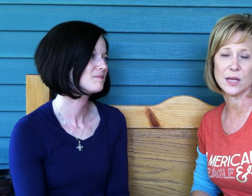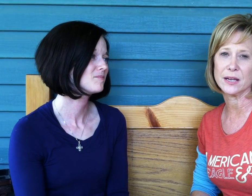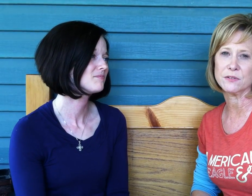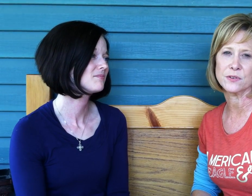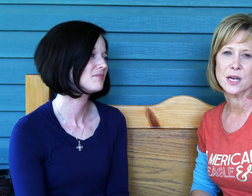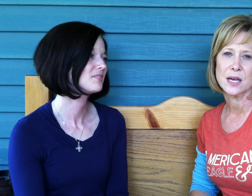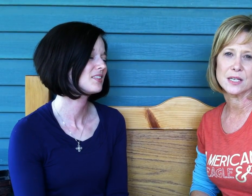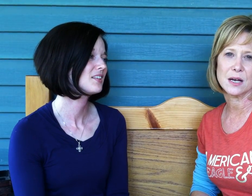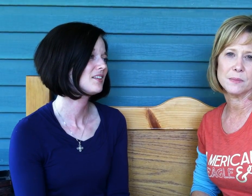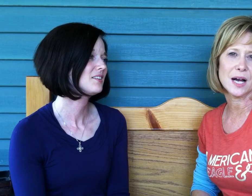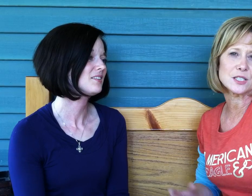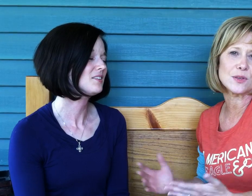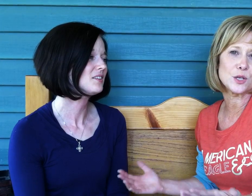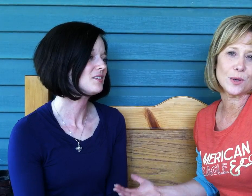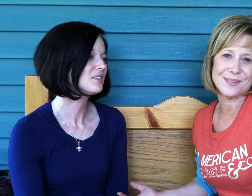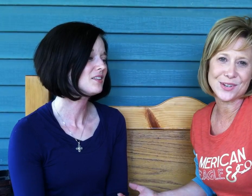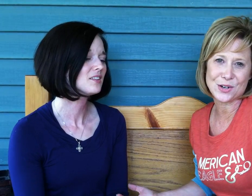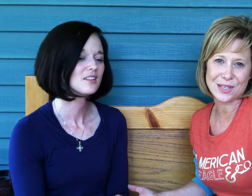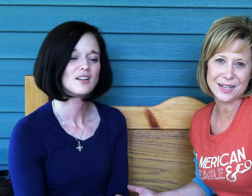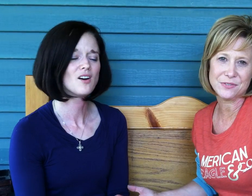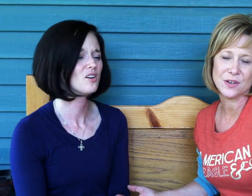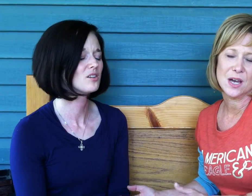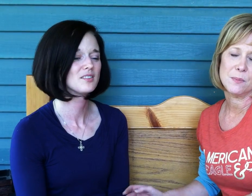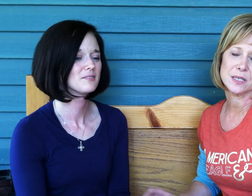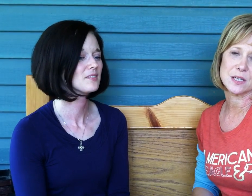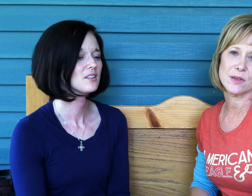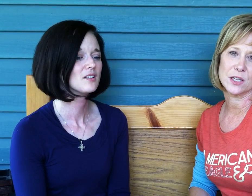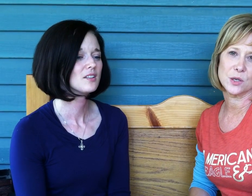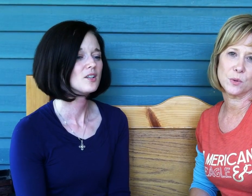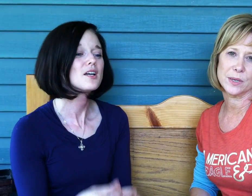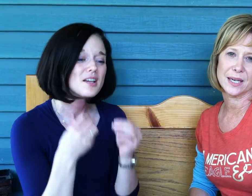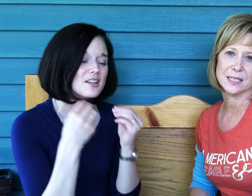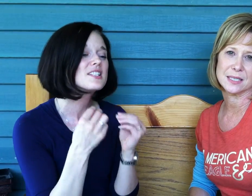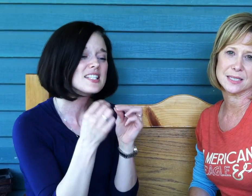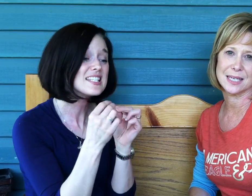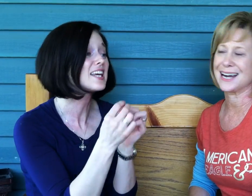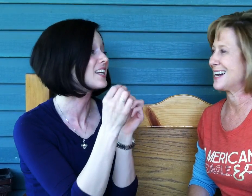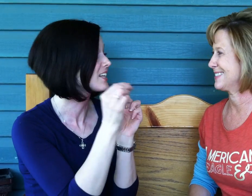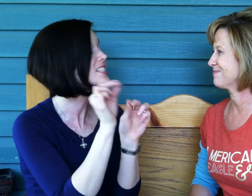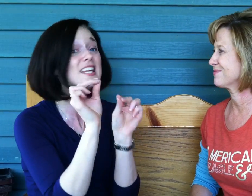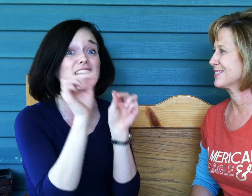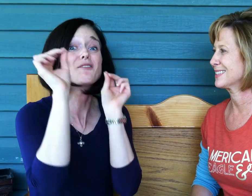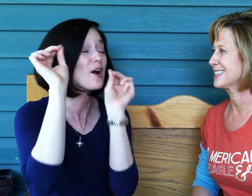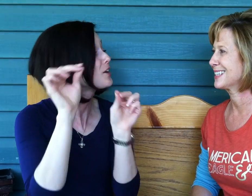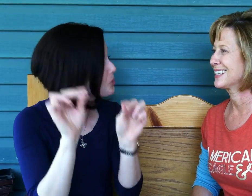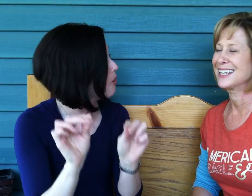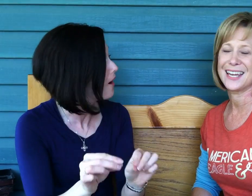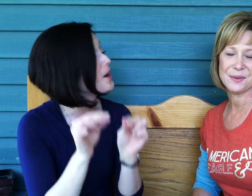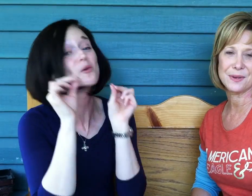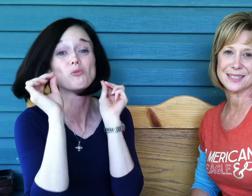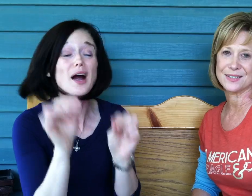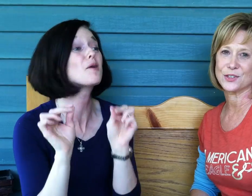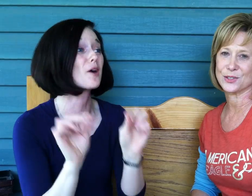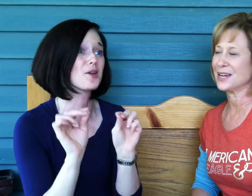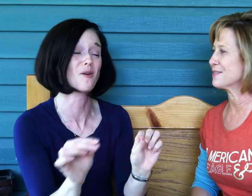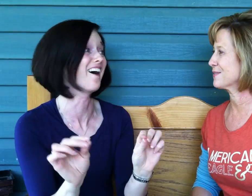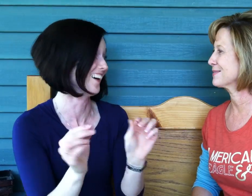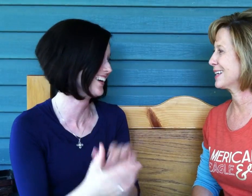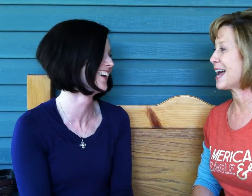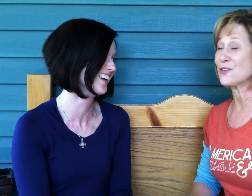life. Not so that you will envy her life, but so that you will begin to see God. To see it in where you are, right where you are. And have